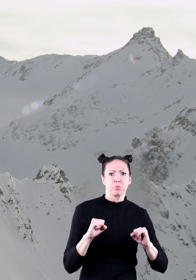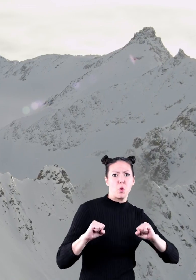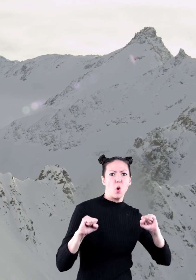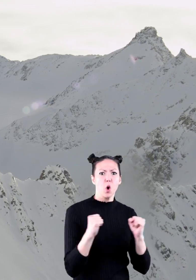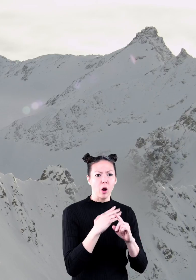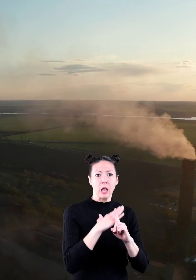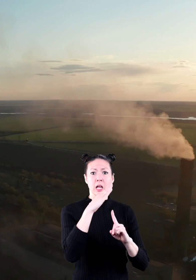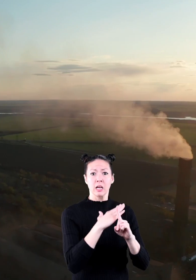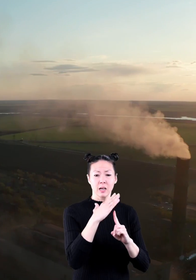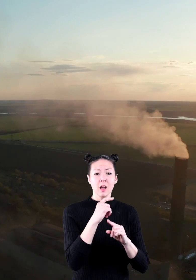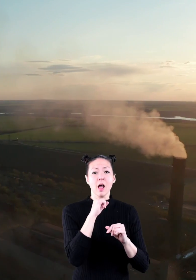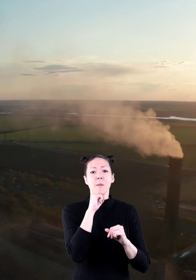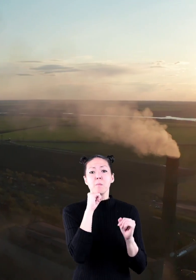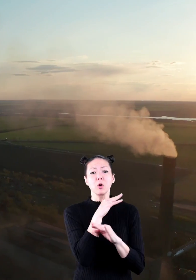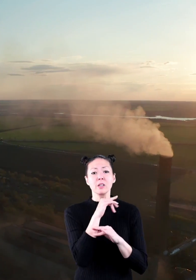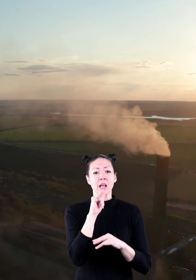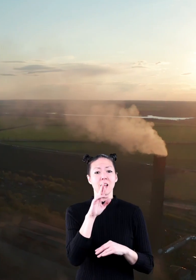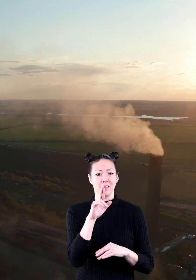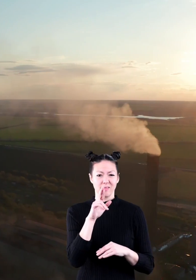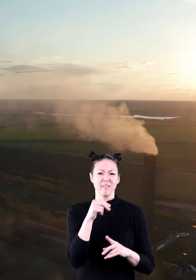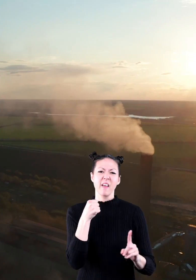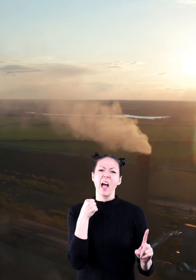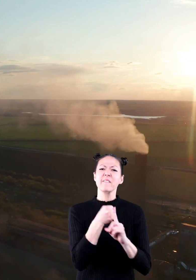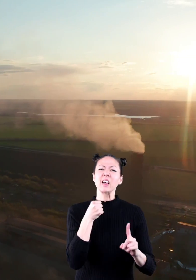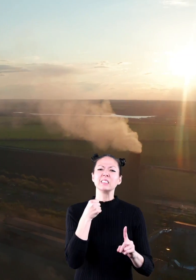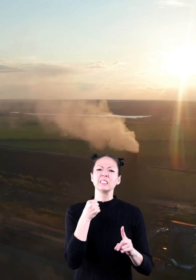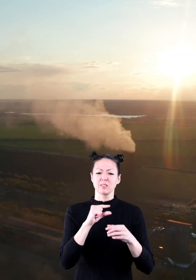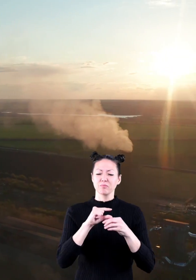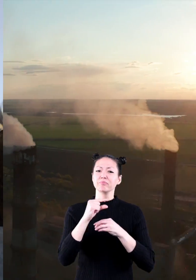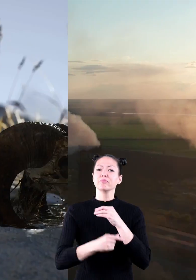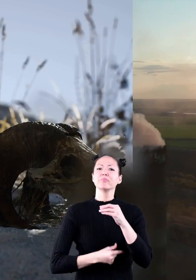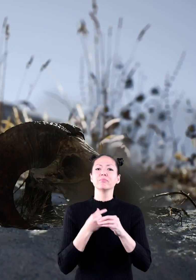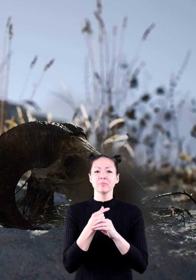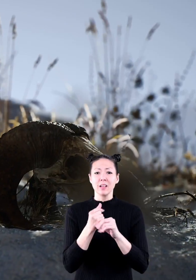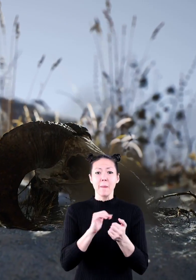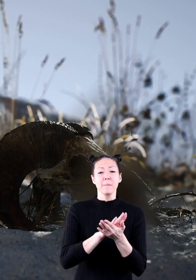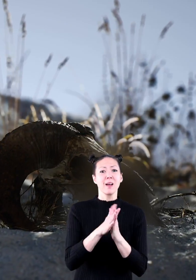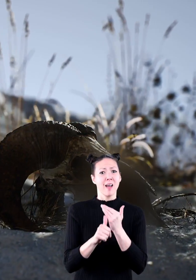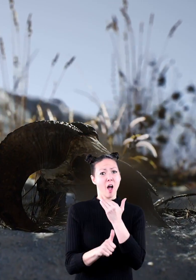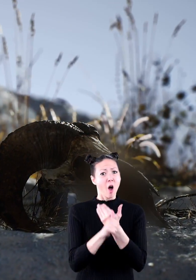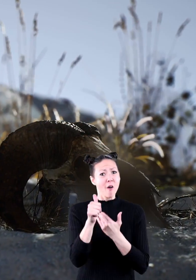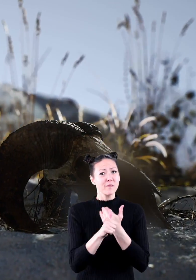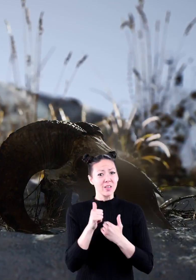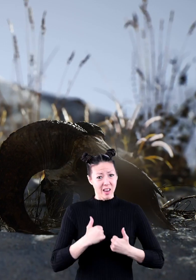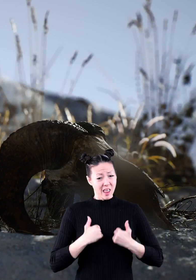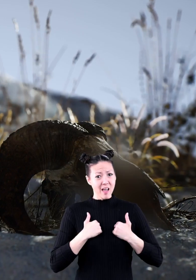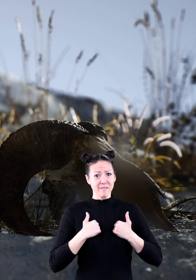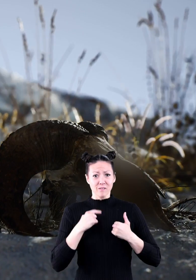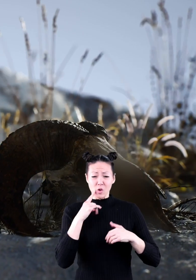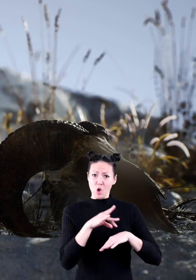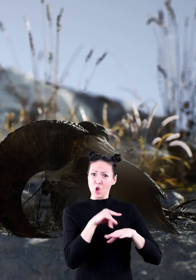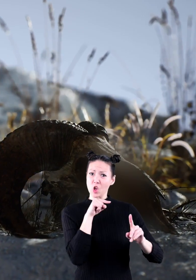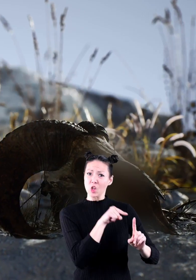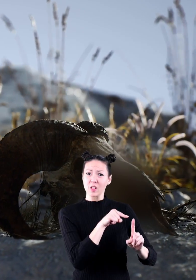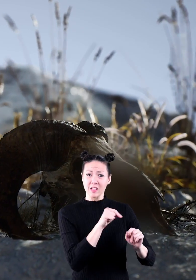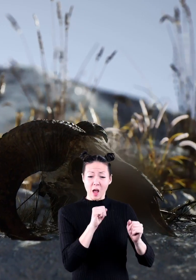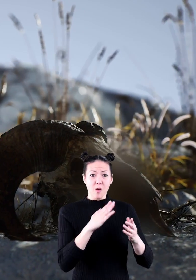The pollution in the air affects this blanket and can become harmful to life on Earth if it raises the Earth's